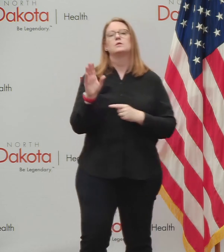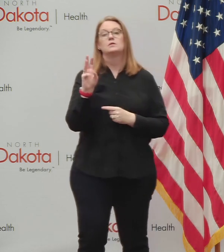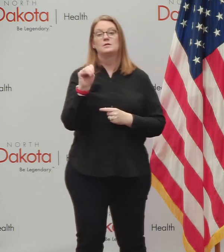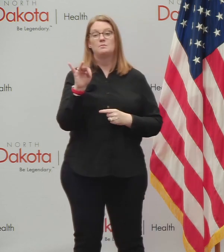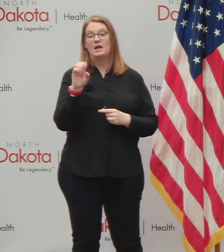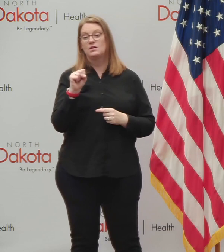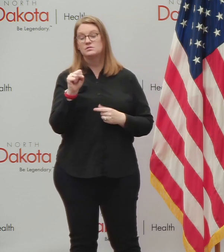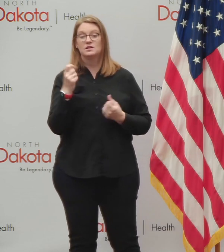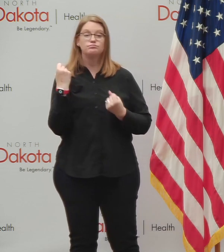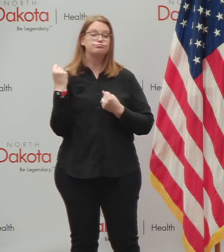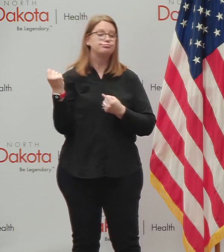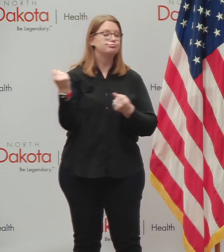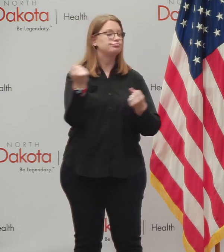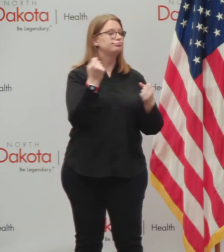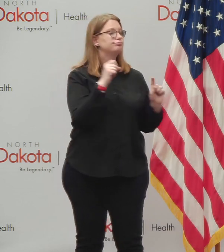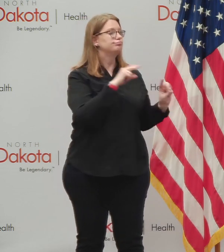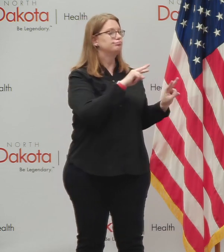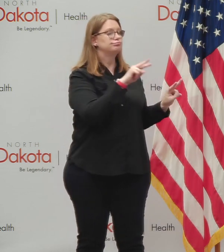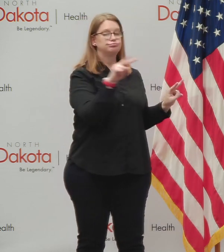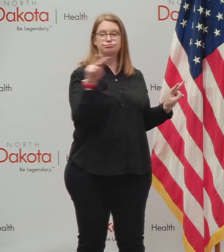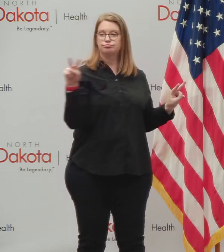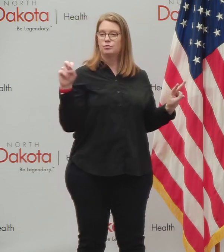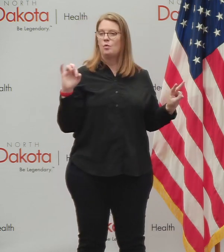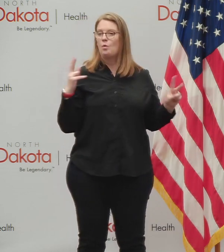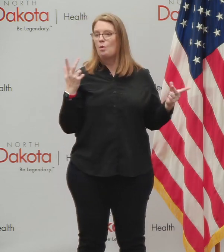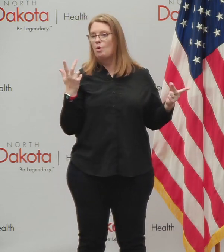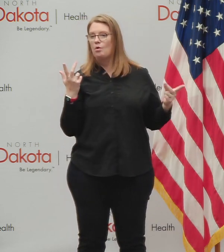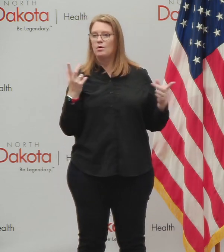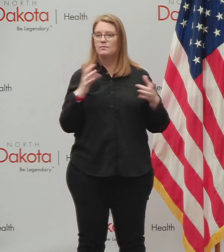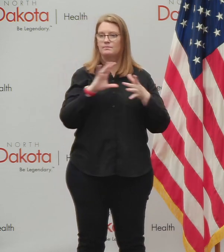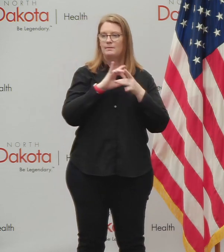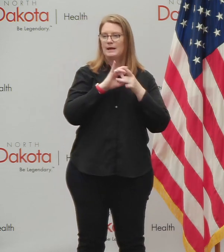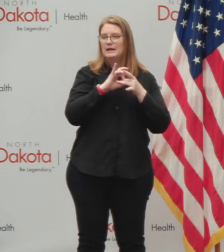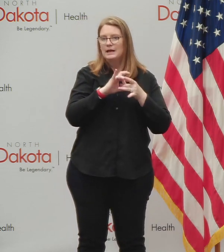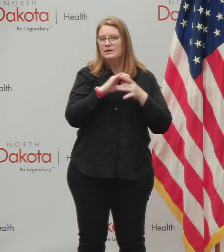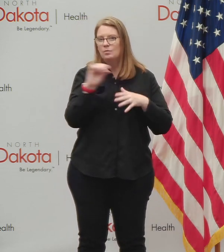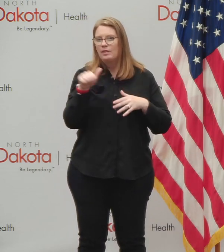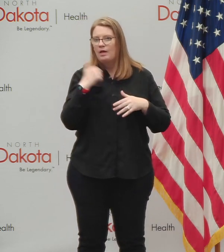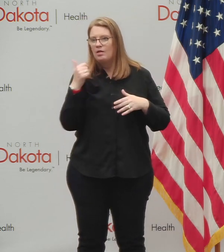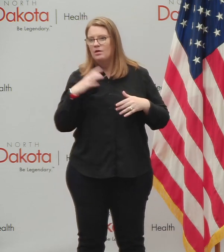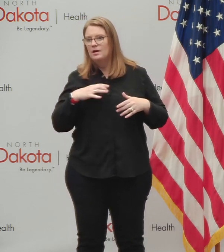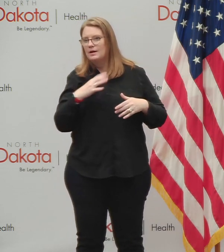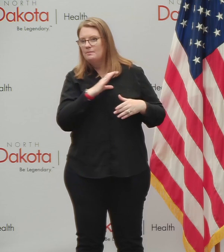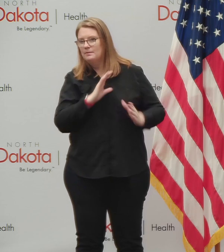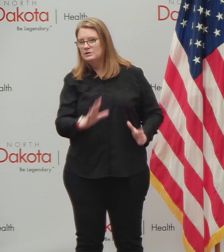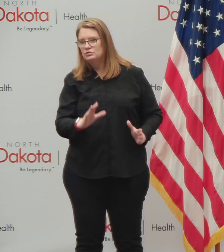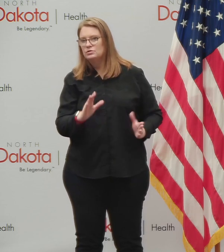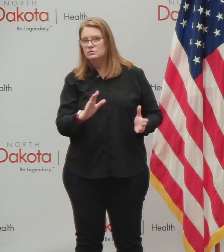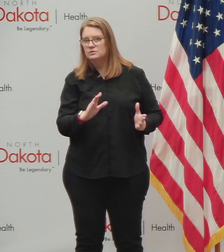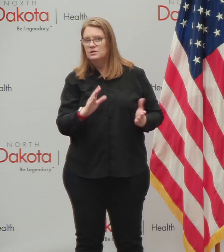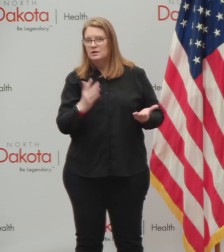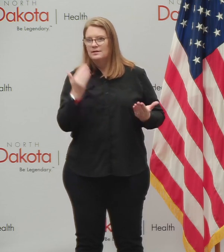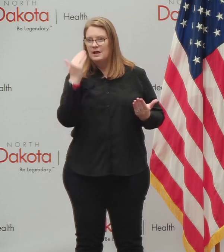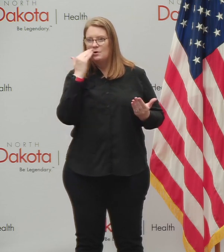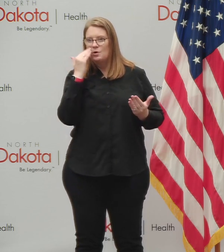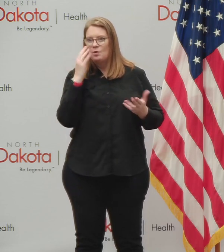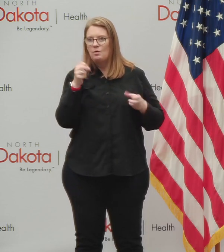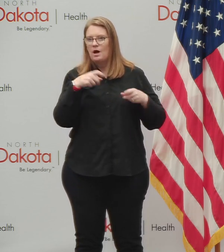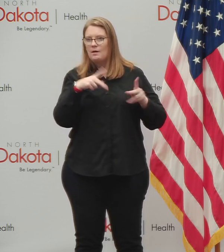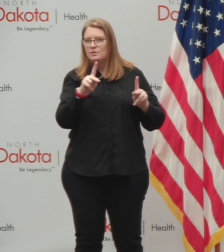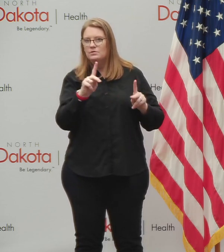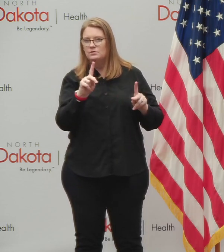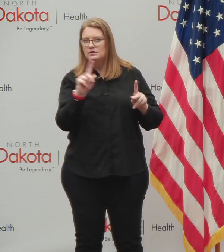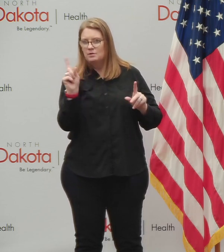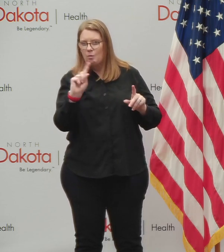just even by driving around or, or being connected with the, they and their other commissioners know where their, where opportunities are for additional